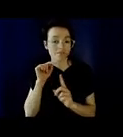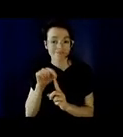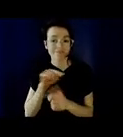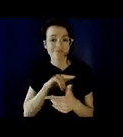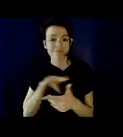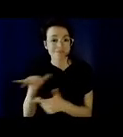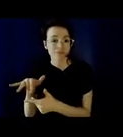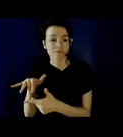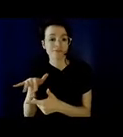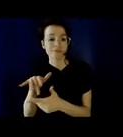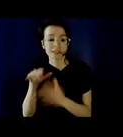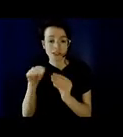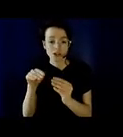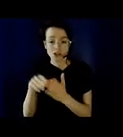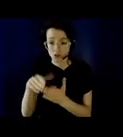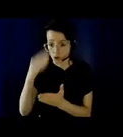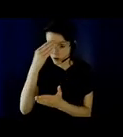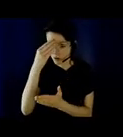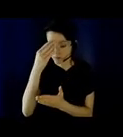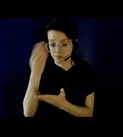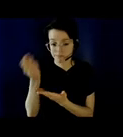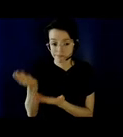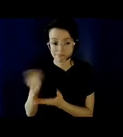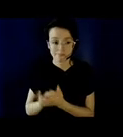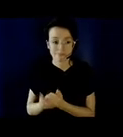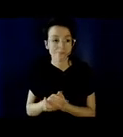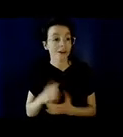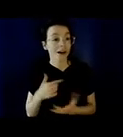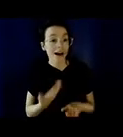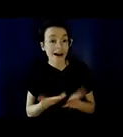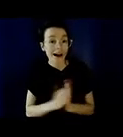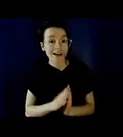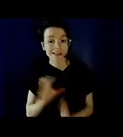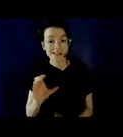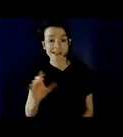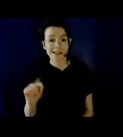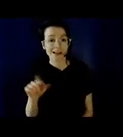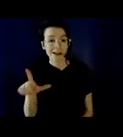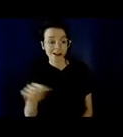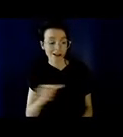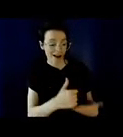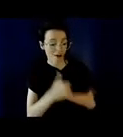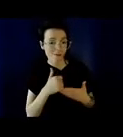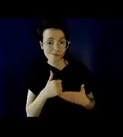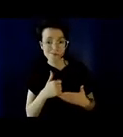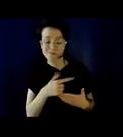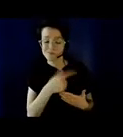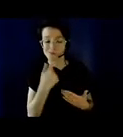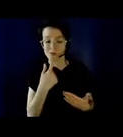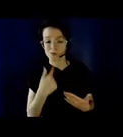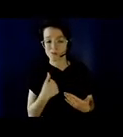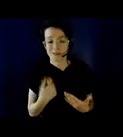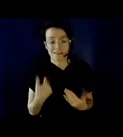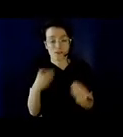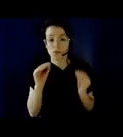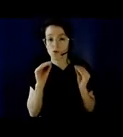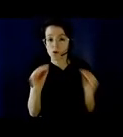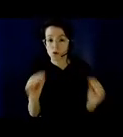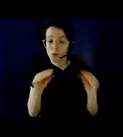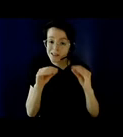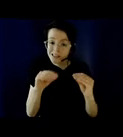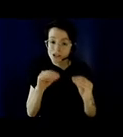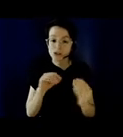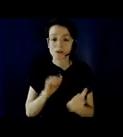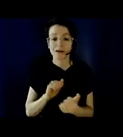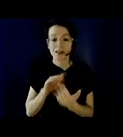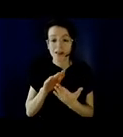In fact, I asked the CTLT for help, but, unfortunately, they told me that they did not have any teaching method, or